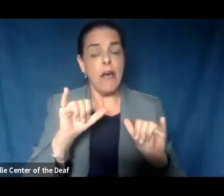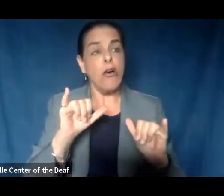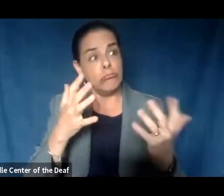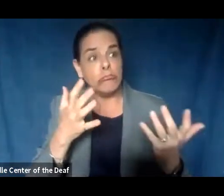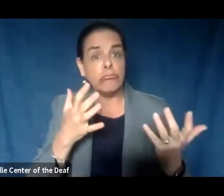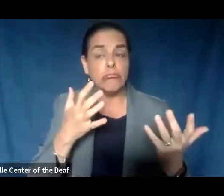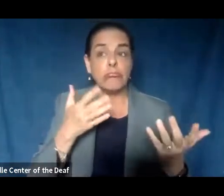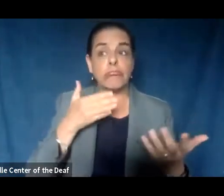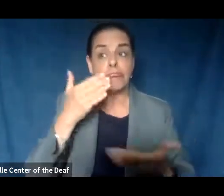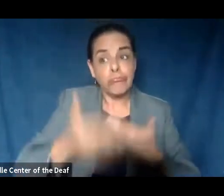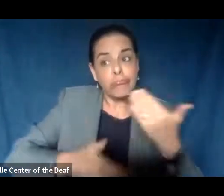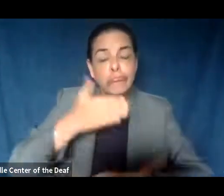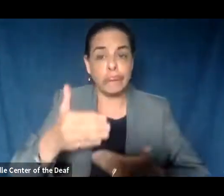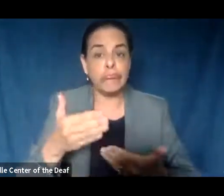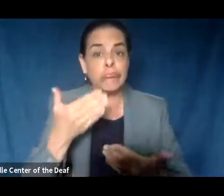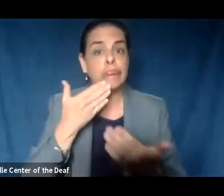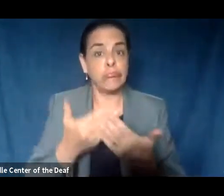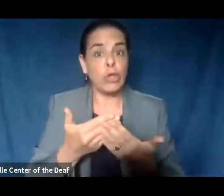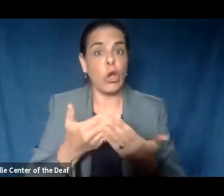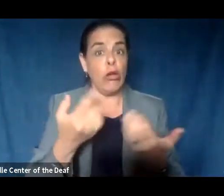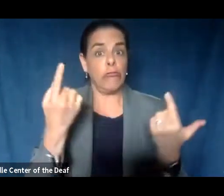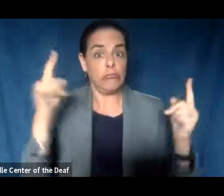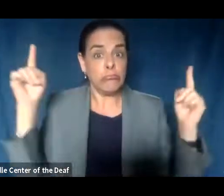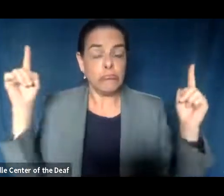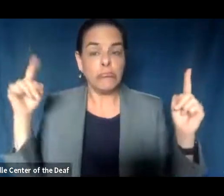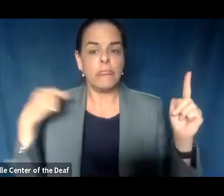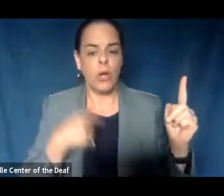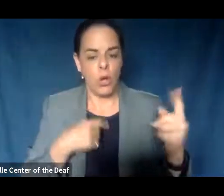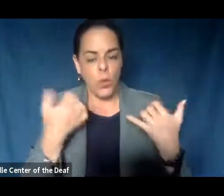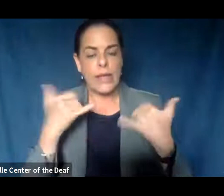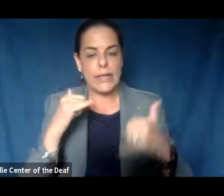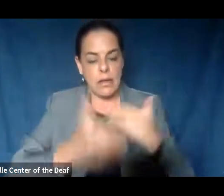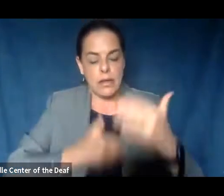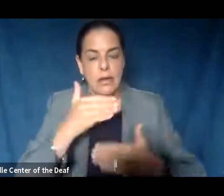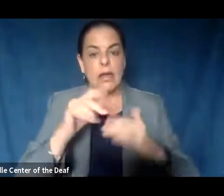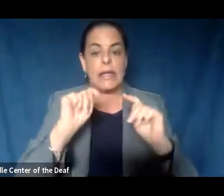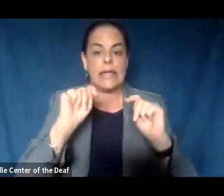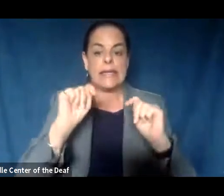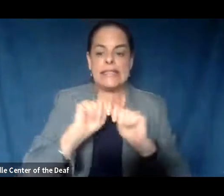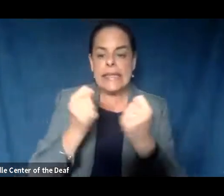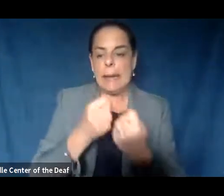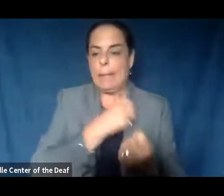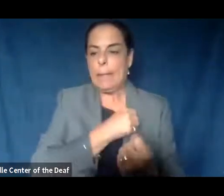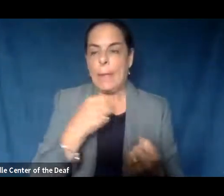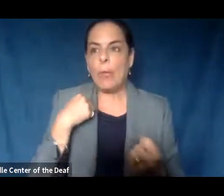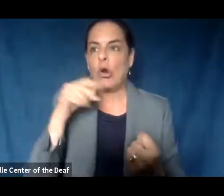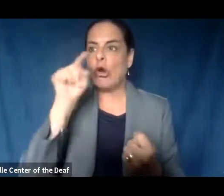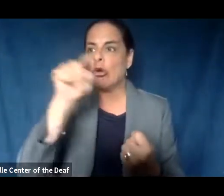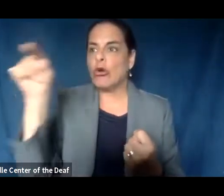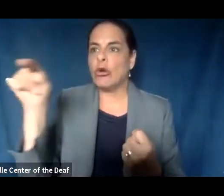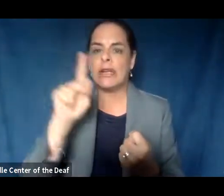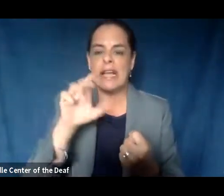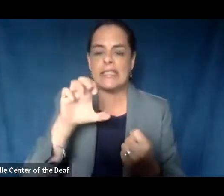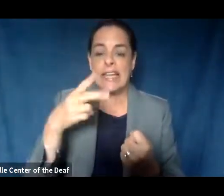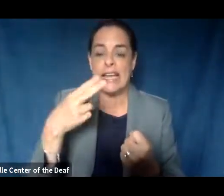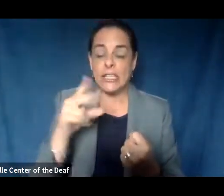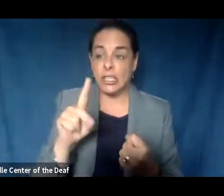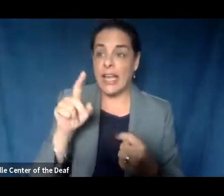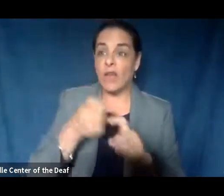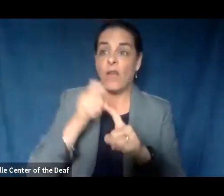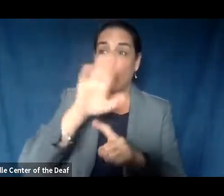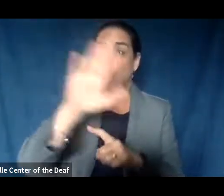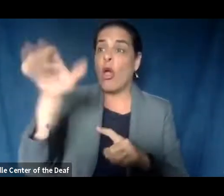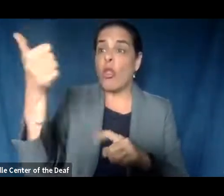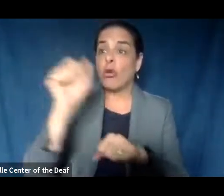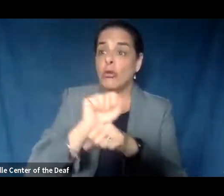We are beginning the process of bringing KCHD team members back in or from the jobs they have been doing